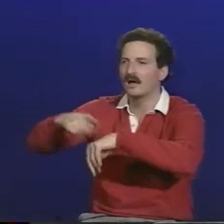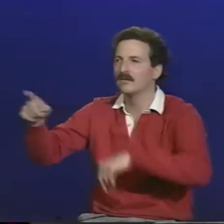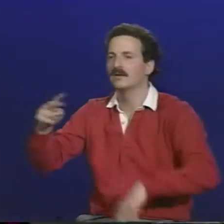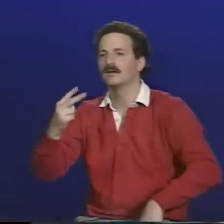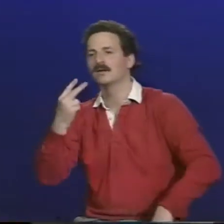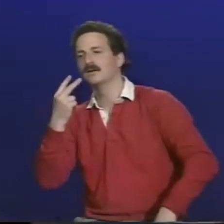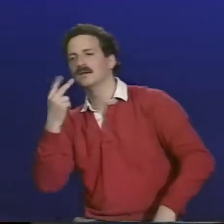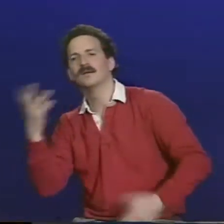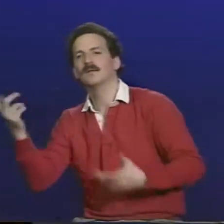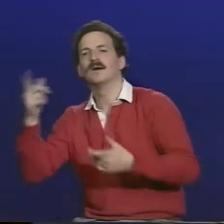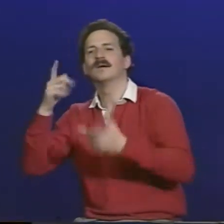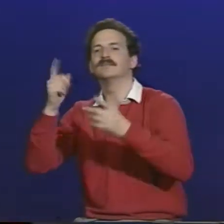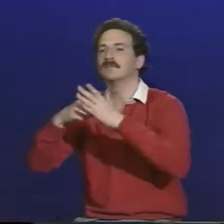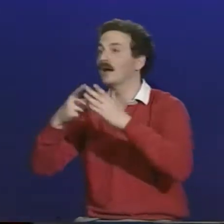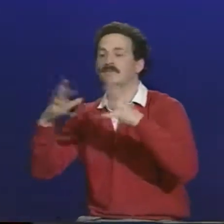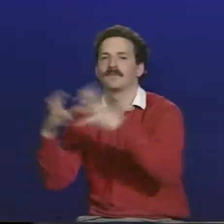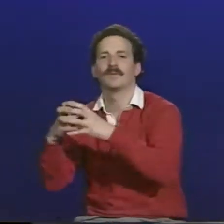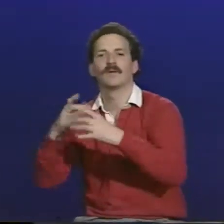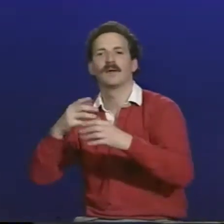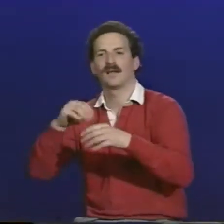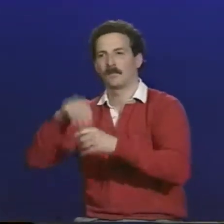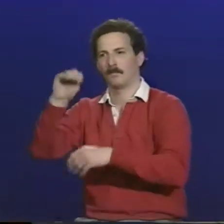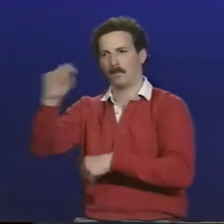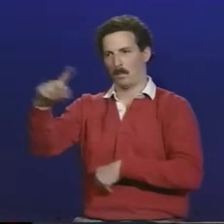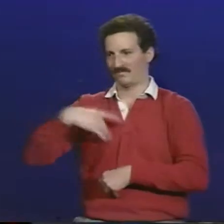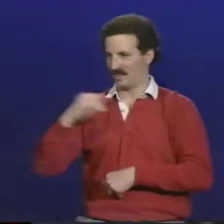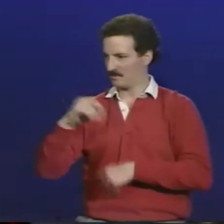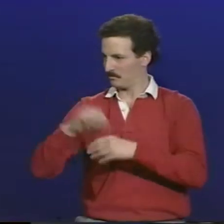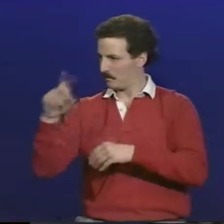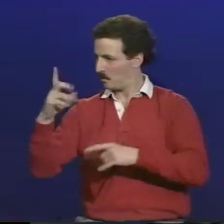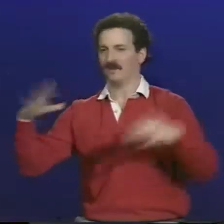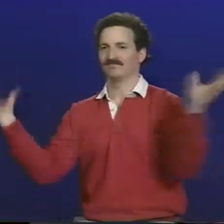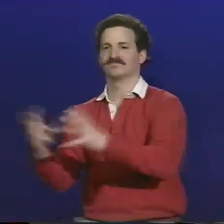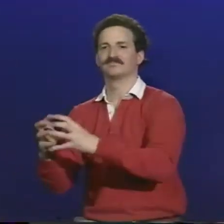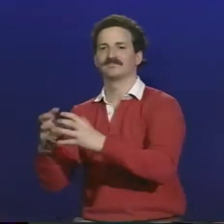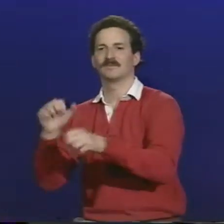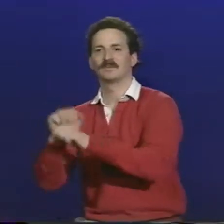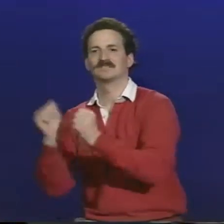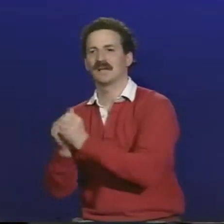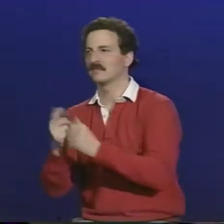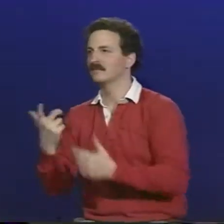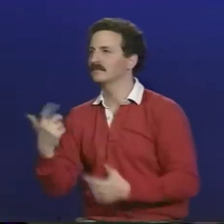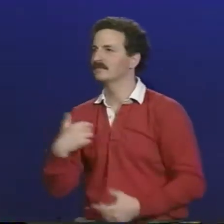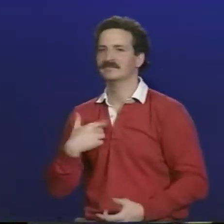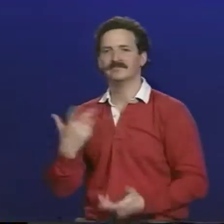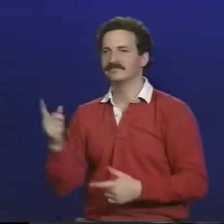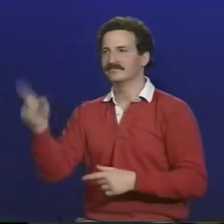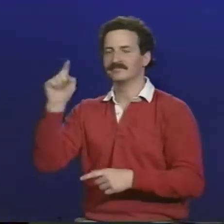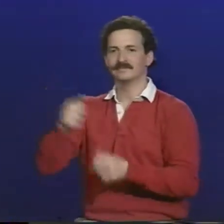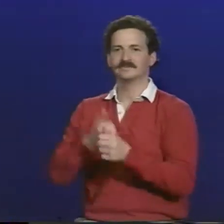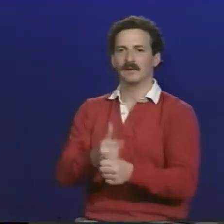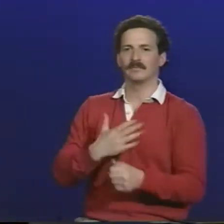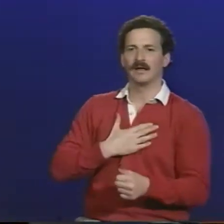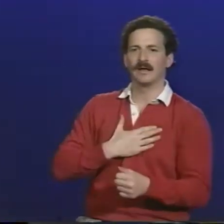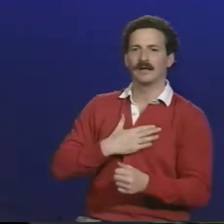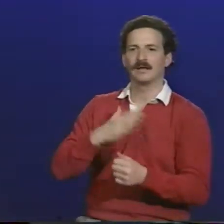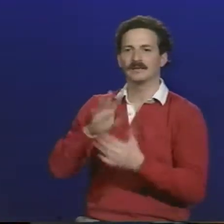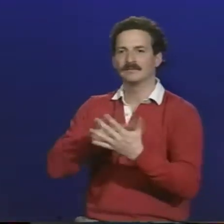then let the interpreter know. And I always felt like I was the one kind of making the problem here. Nobody could just spontaneously get